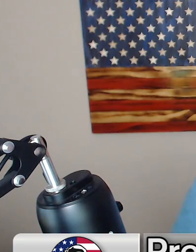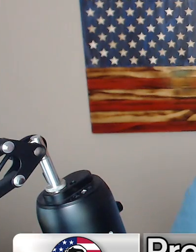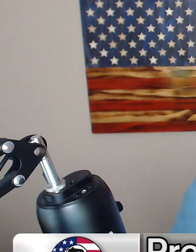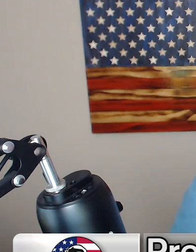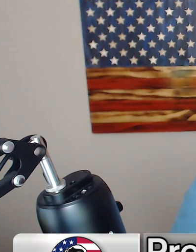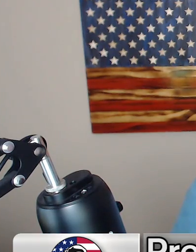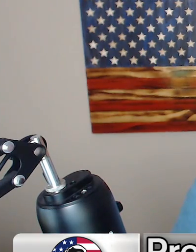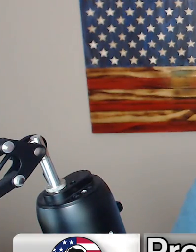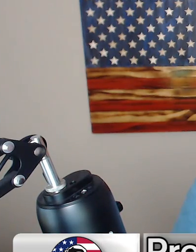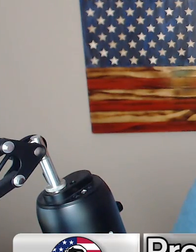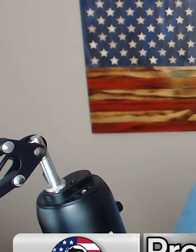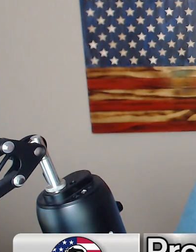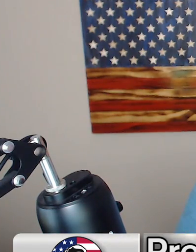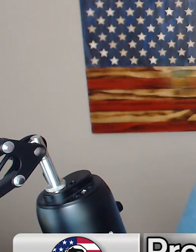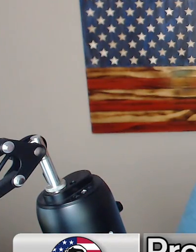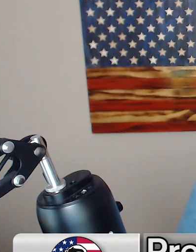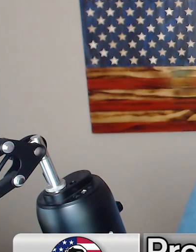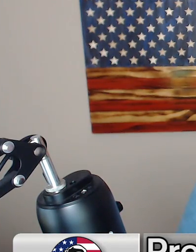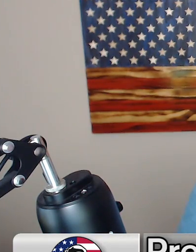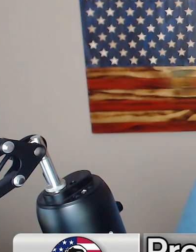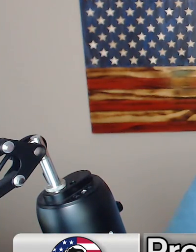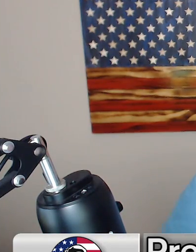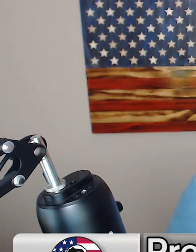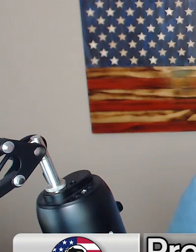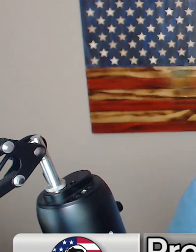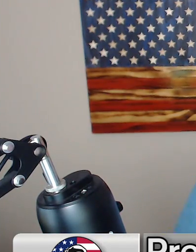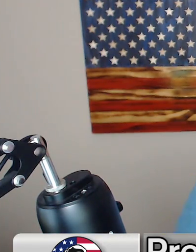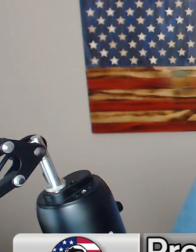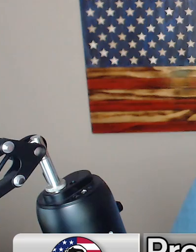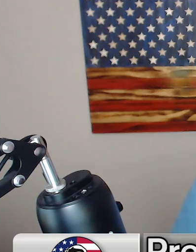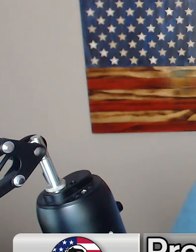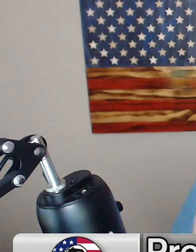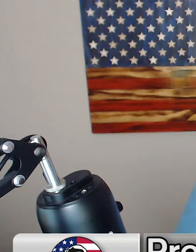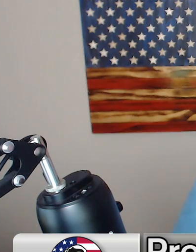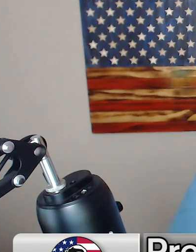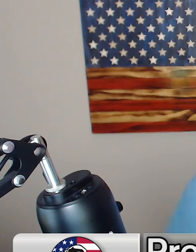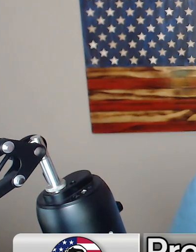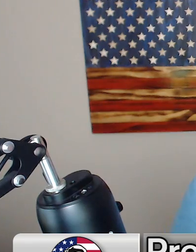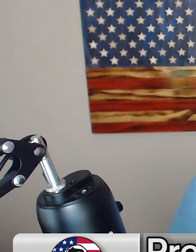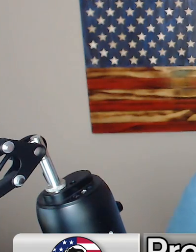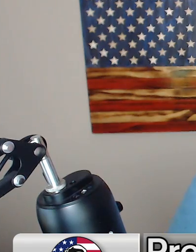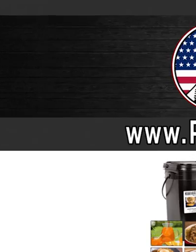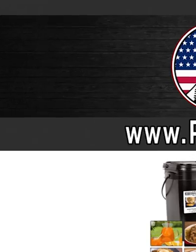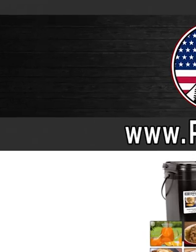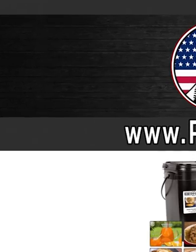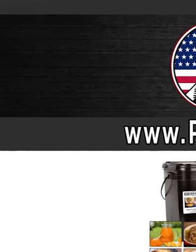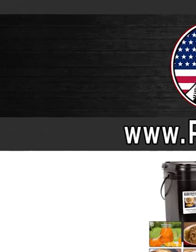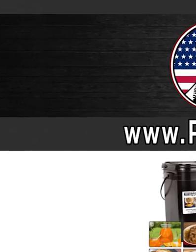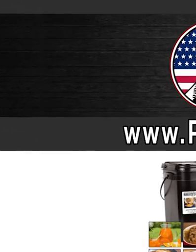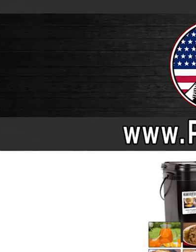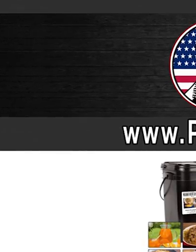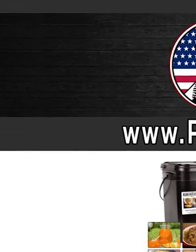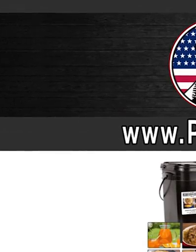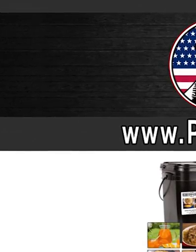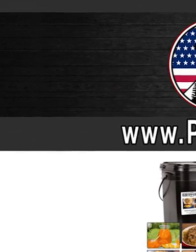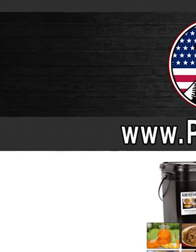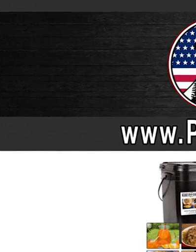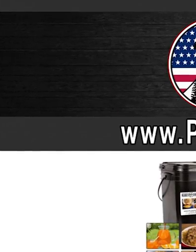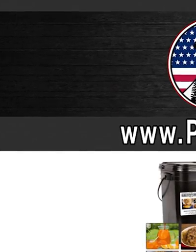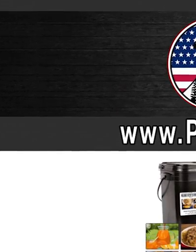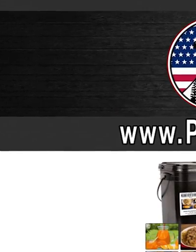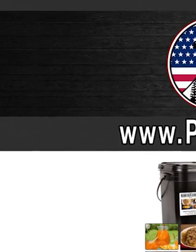These are realistic dangers, so don't let yourself be caught unprepared. Here's what to do right now. Go to www